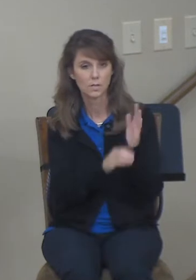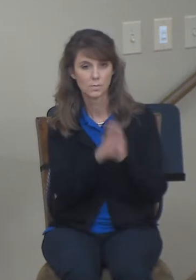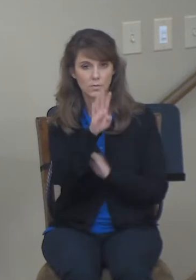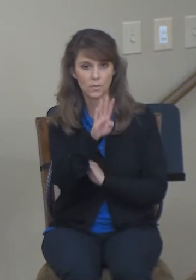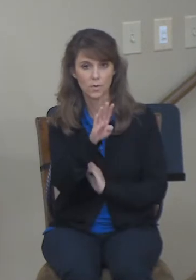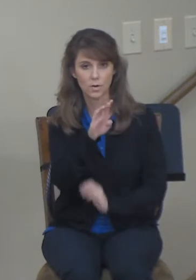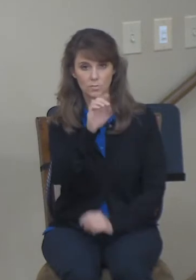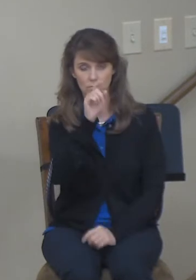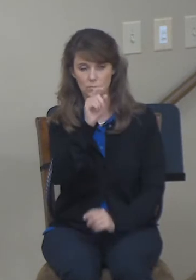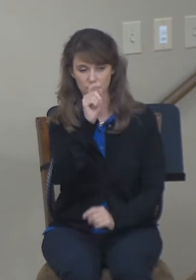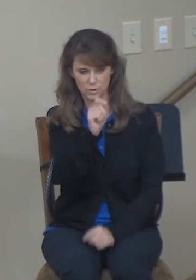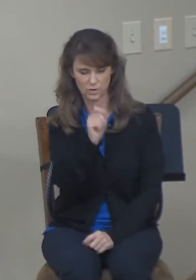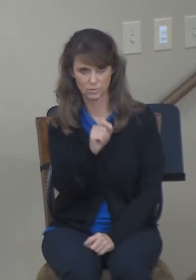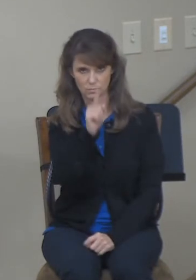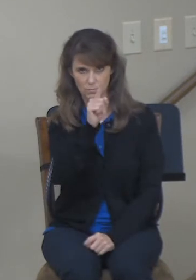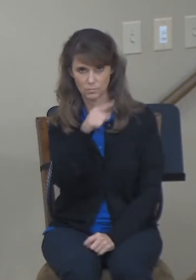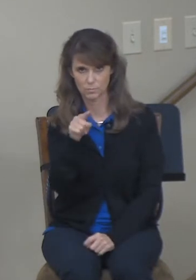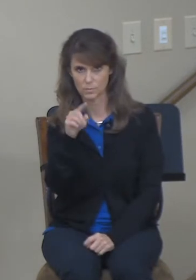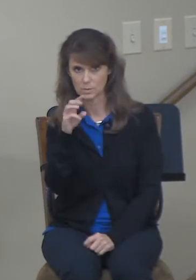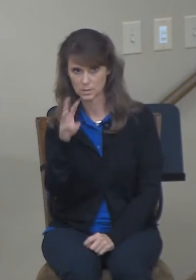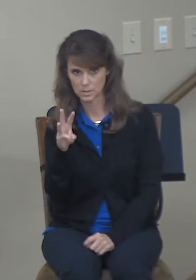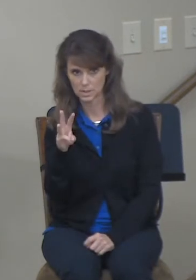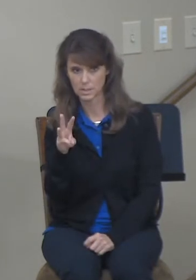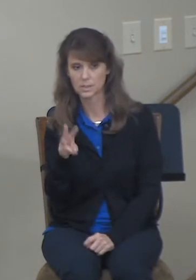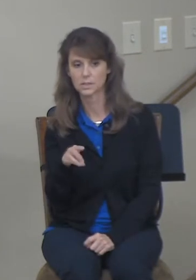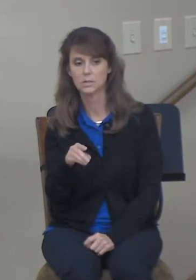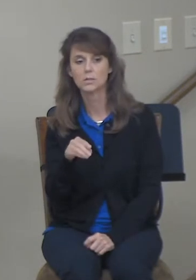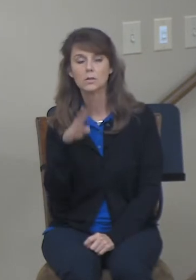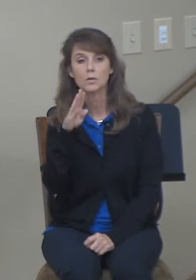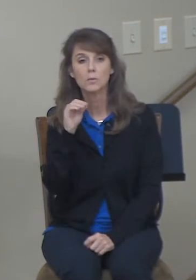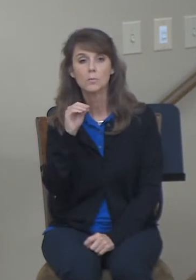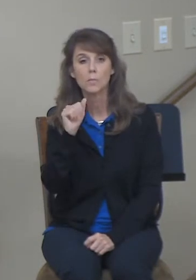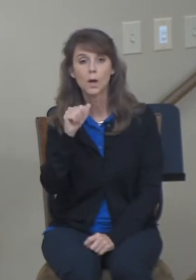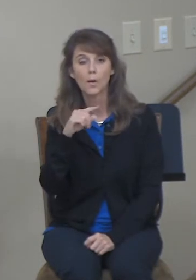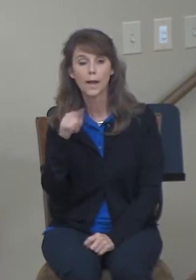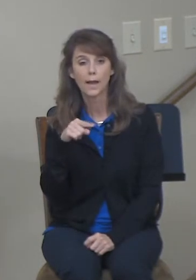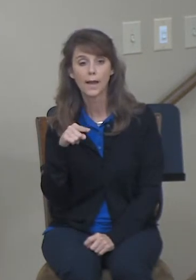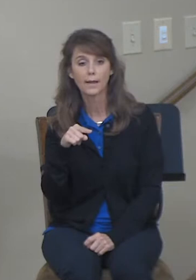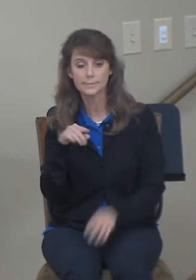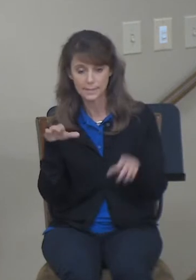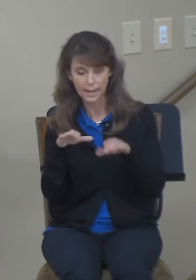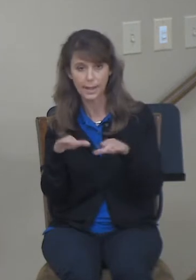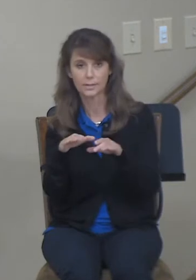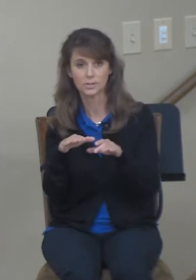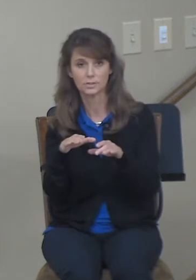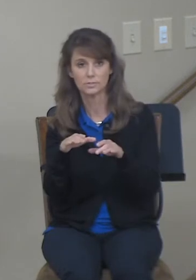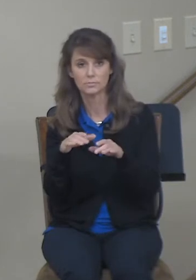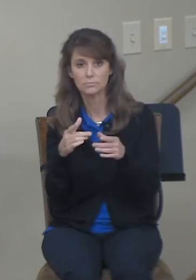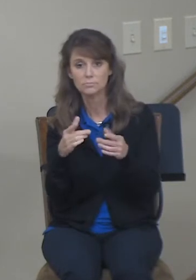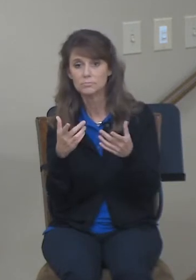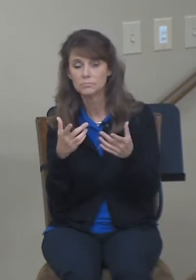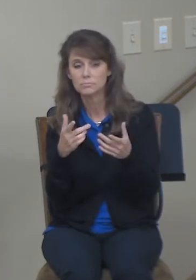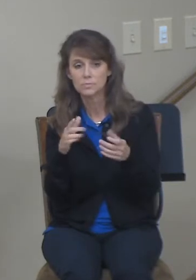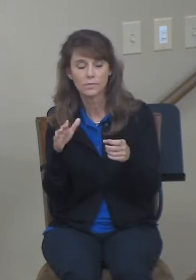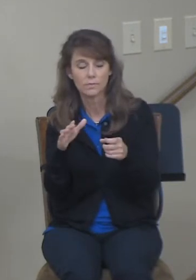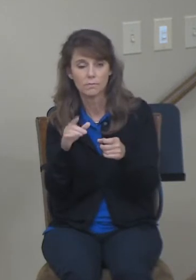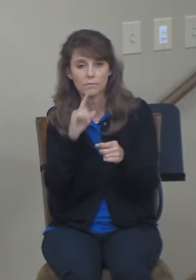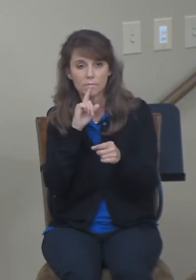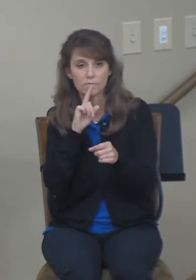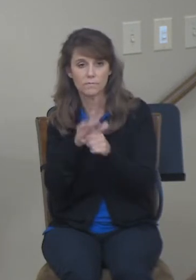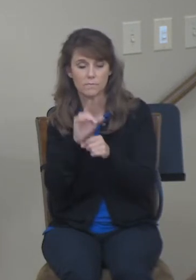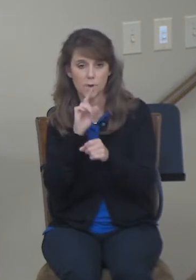is Boaz fulfilling his vow. We see the actions that Boaz takes, but really what we need to see